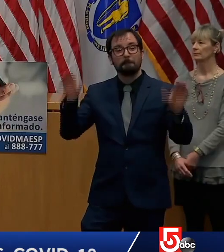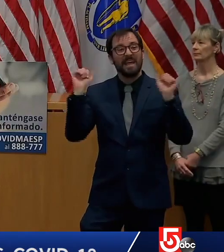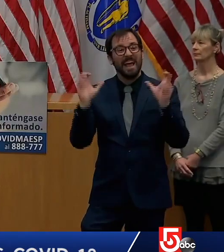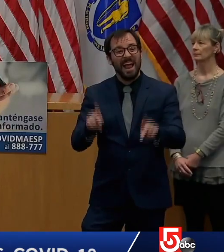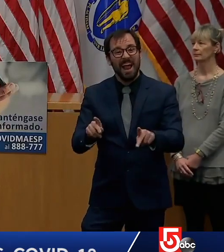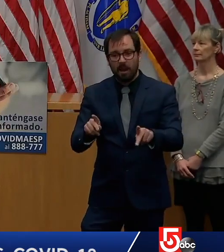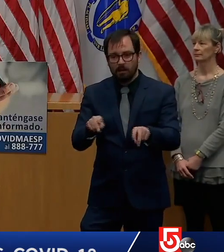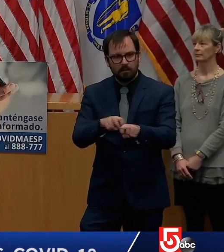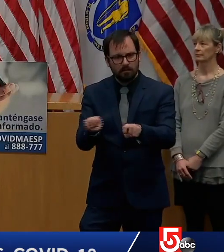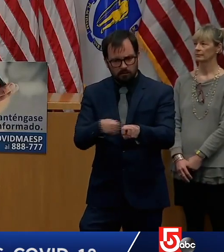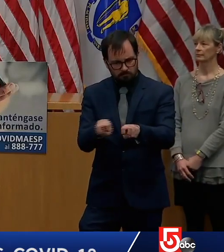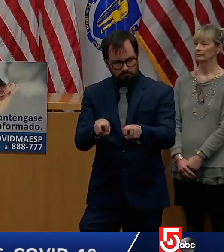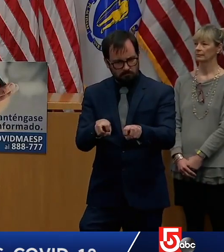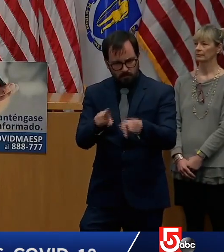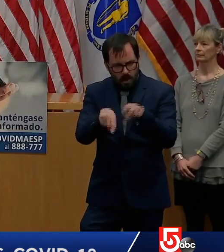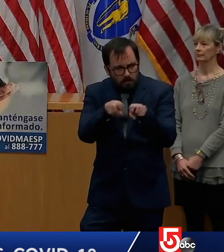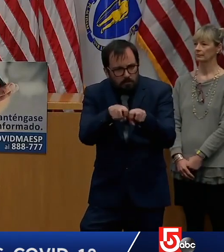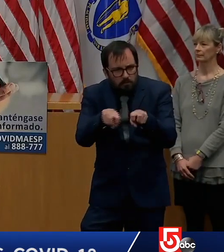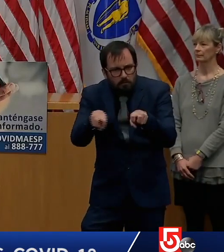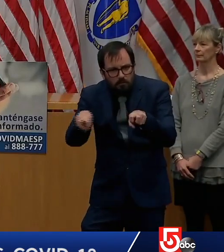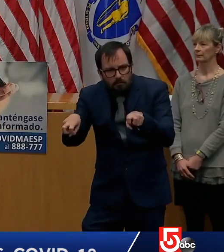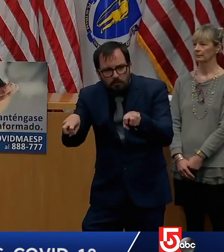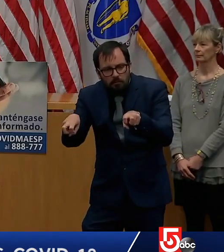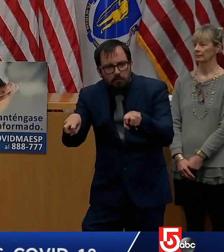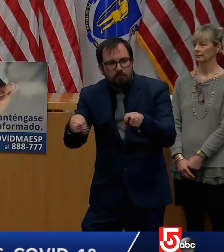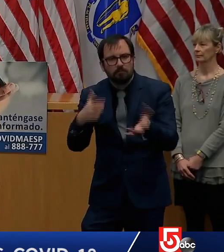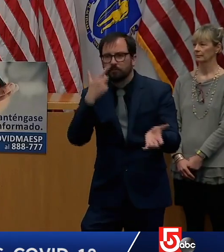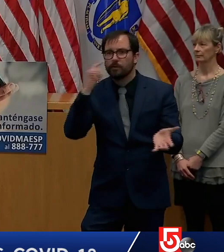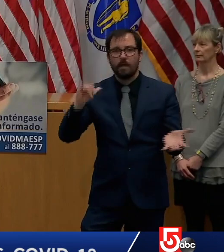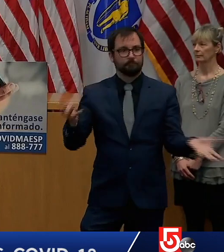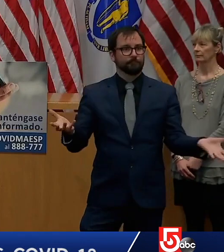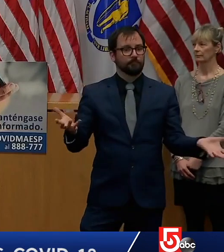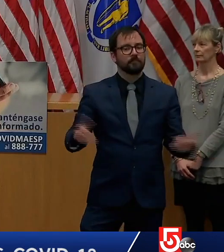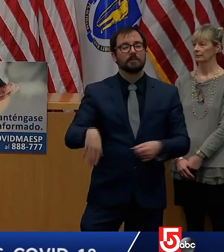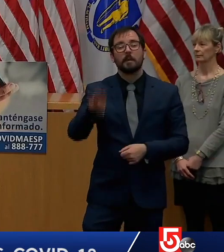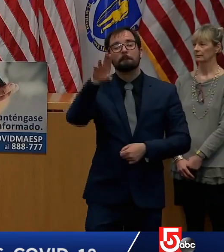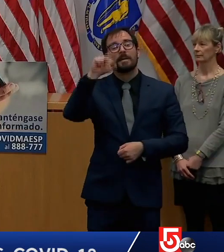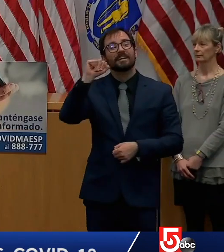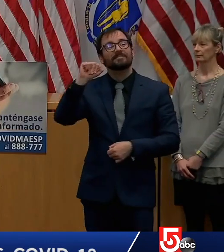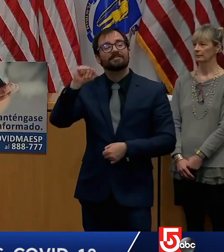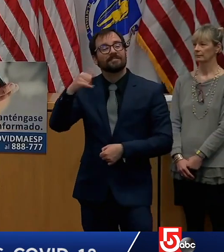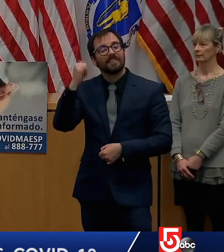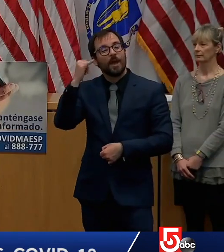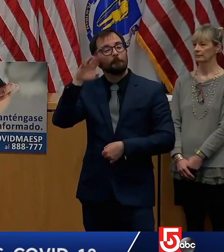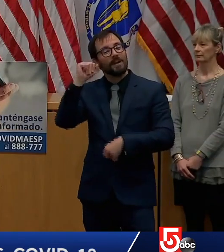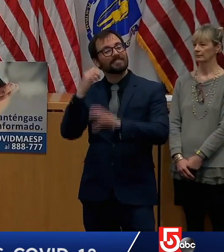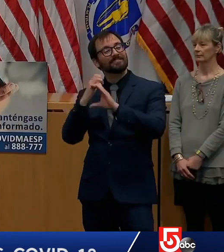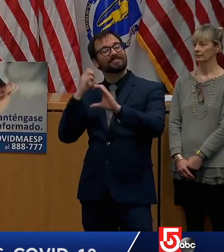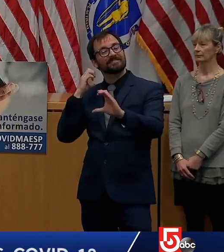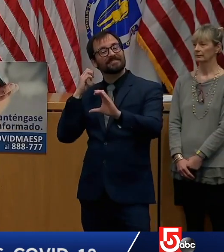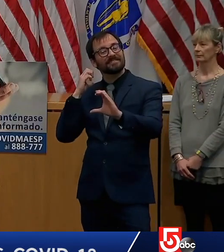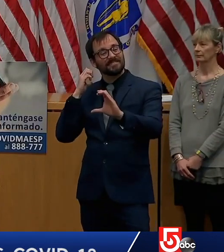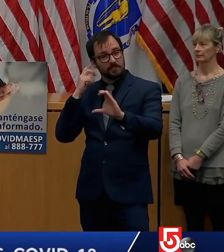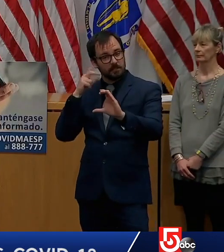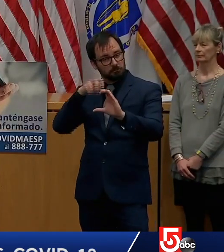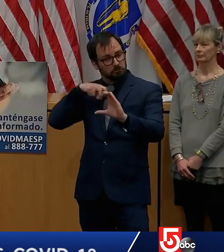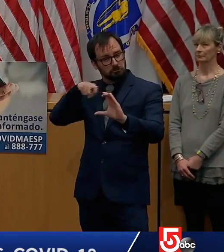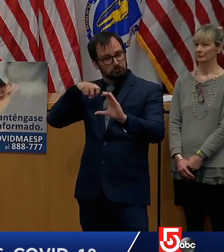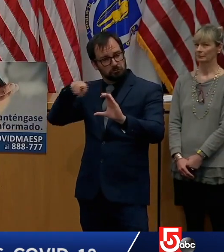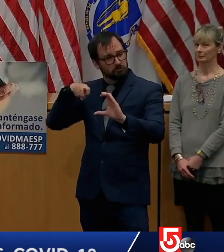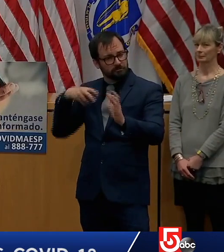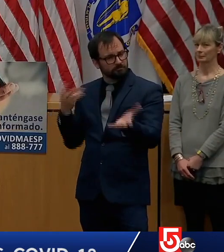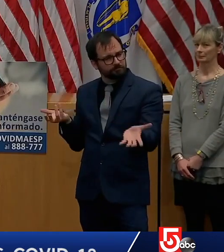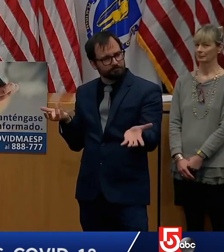Transportation, buses, right? Think about all the kids who pile all over each other when they get on a bus. I mean, it's half the fun if you're a kid.